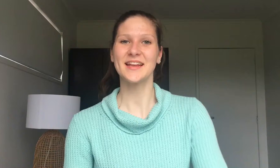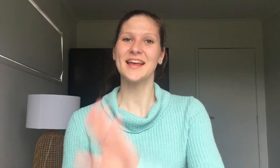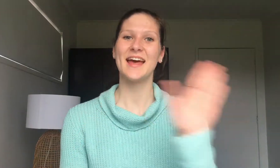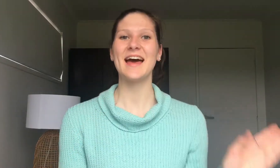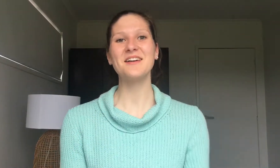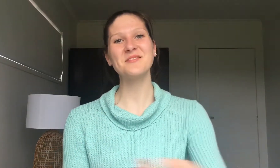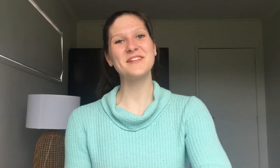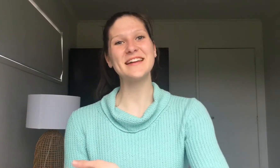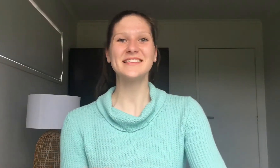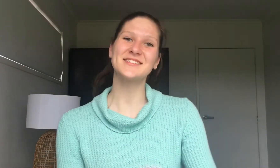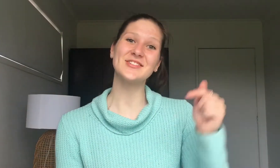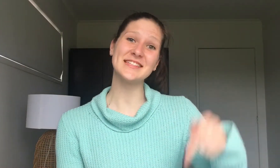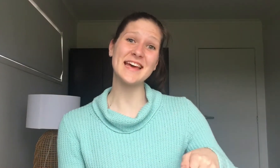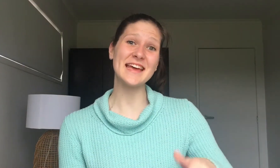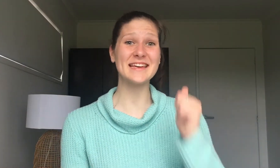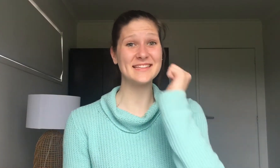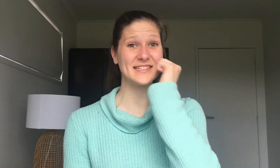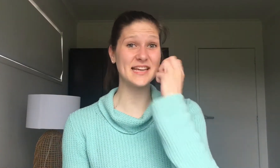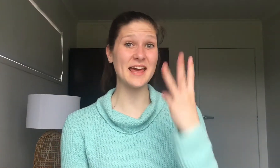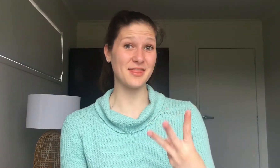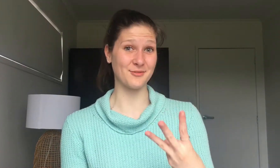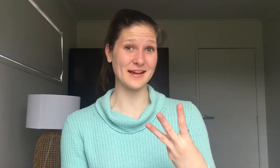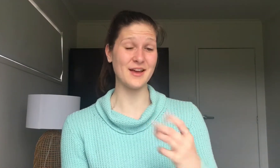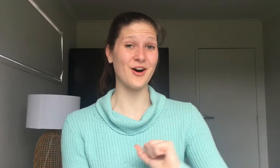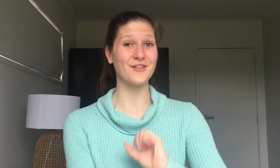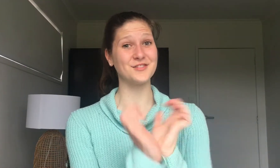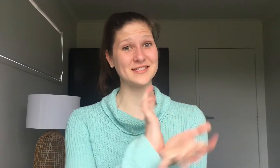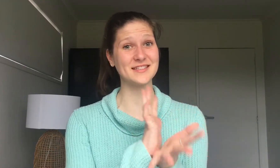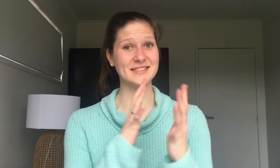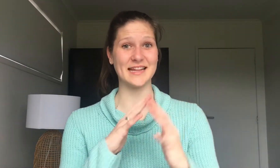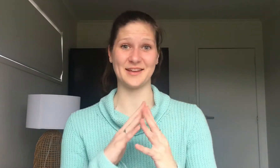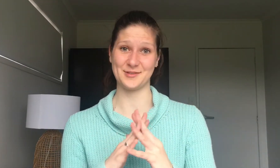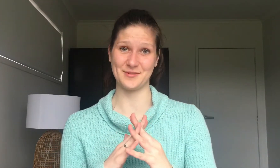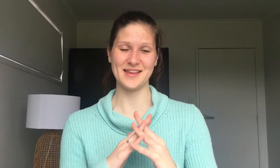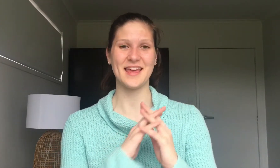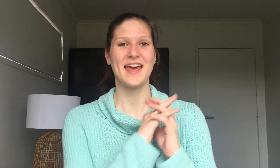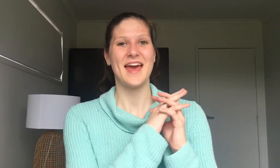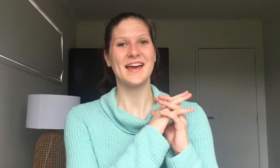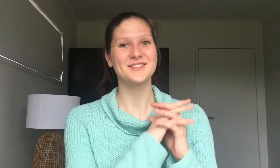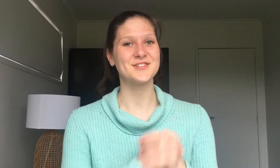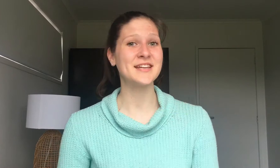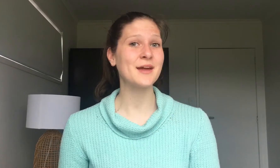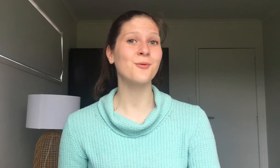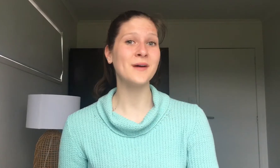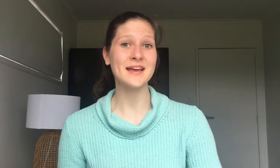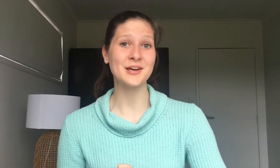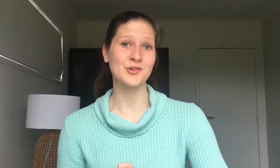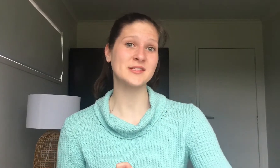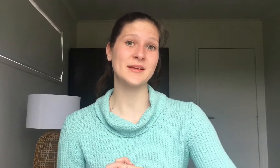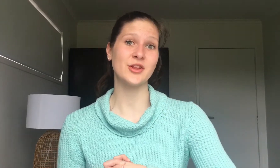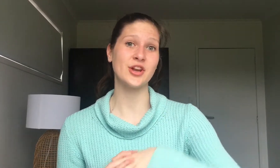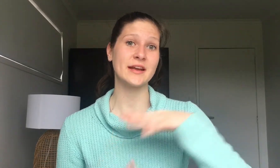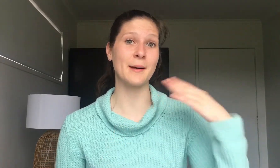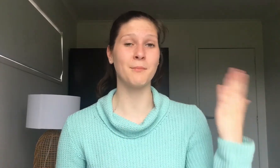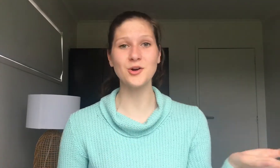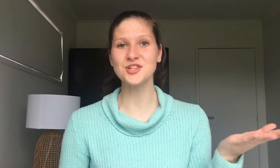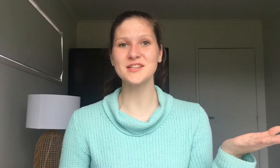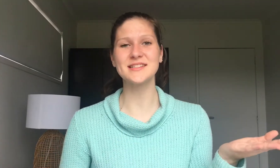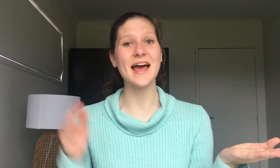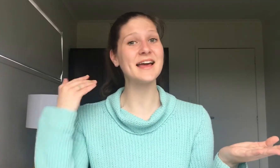Hey everybody! So today is day three of New Zealand Sign Language Week and so today we are going to be learning emotions and